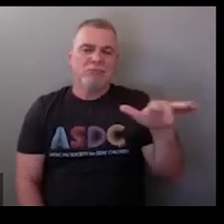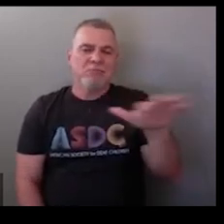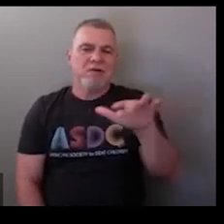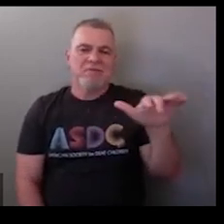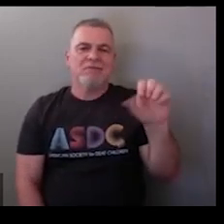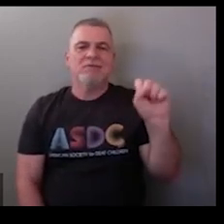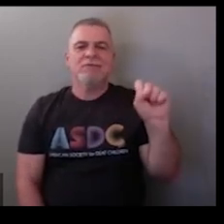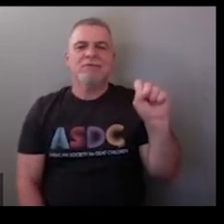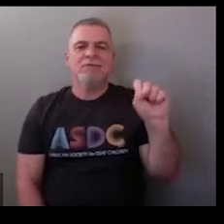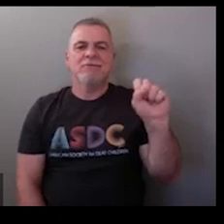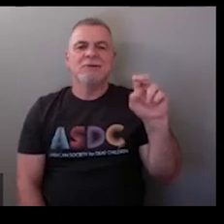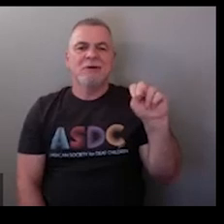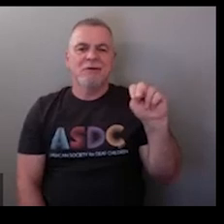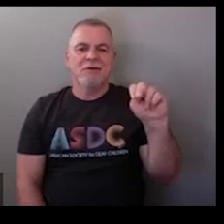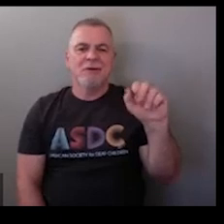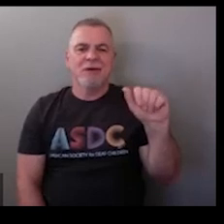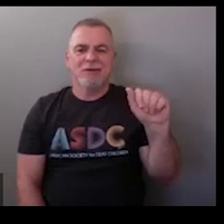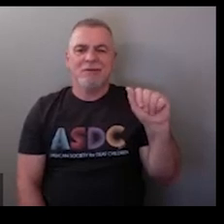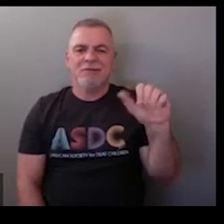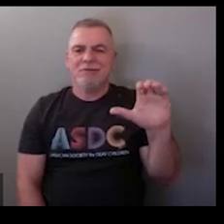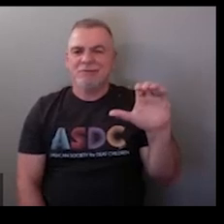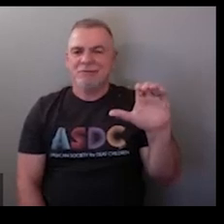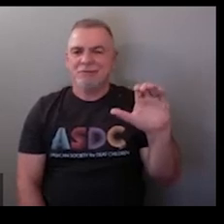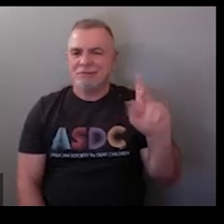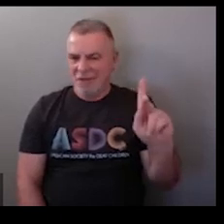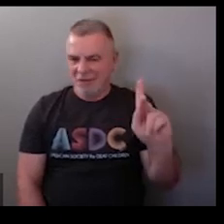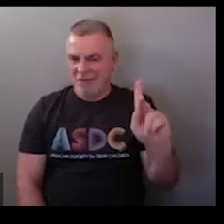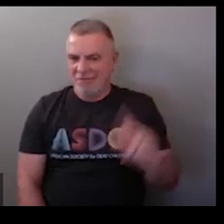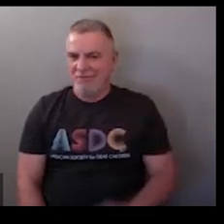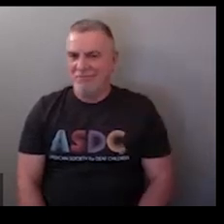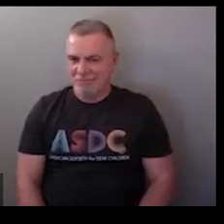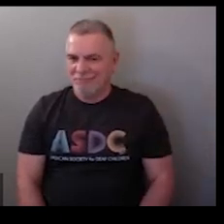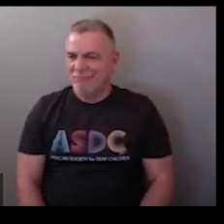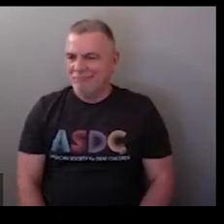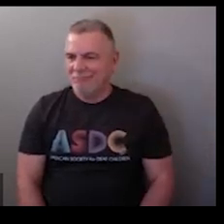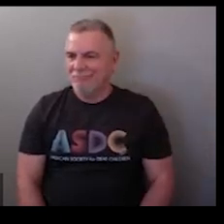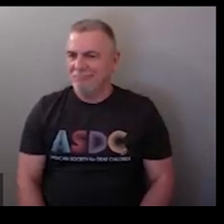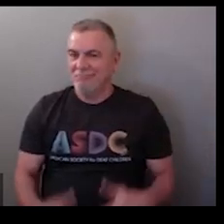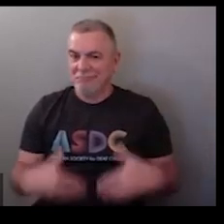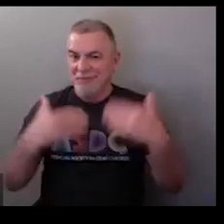I usually fingerspell that so you'll see people either fingerspell it or they'll do the sign